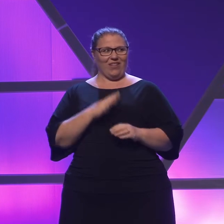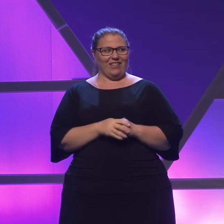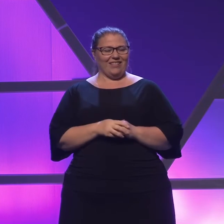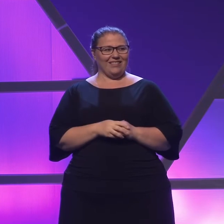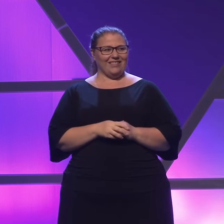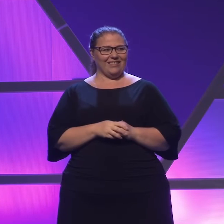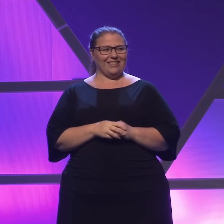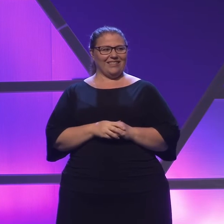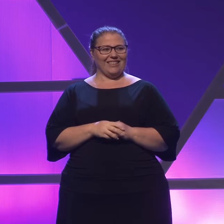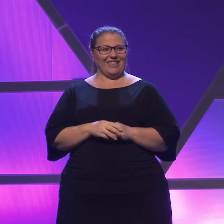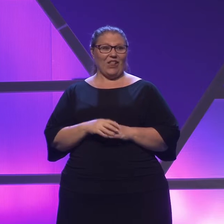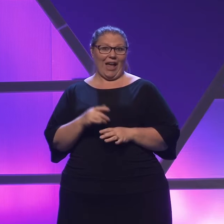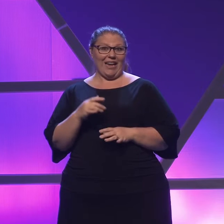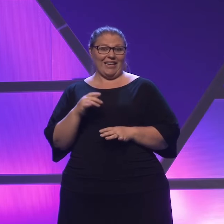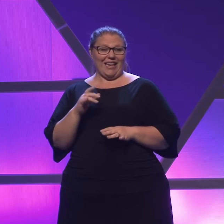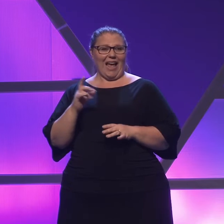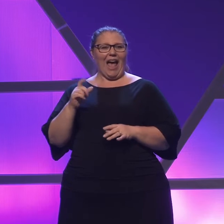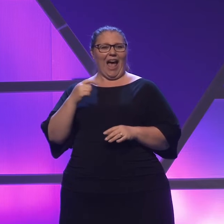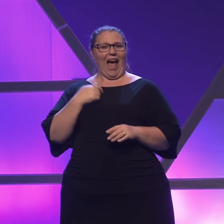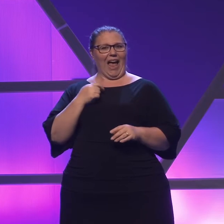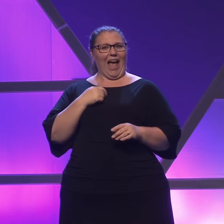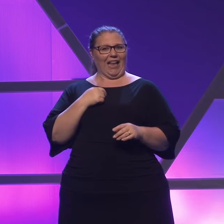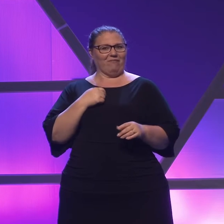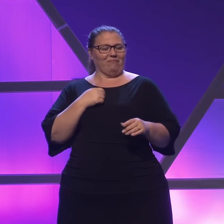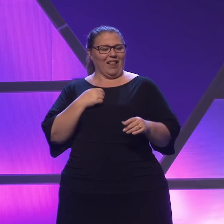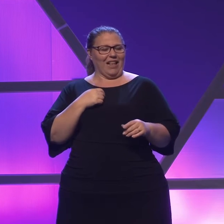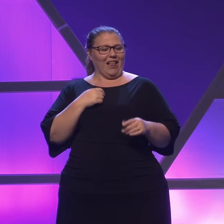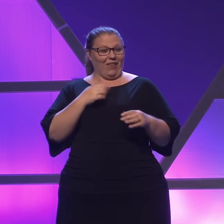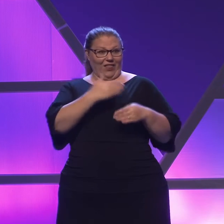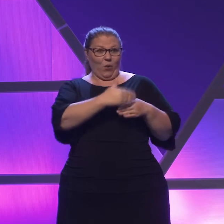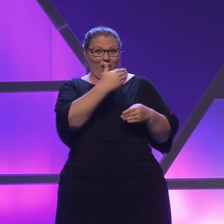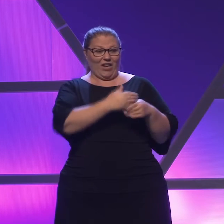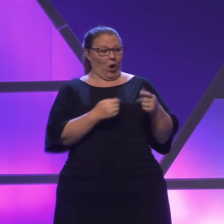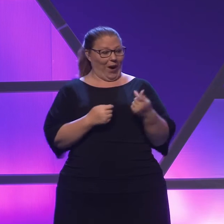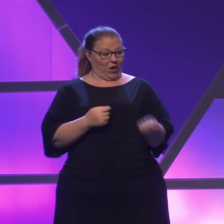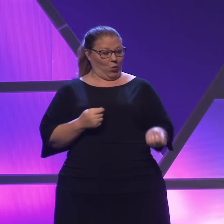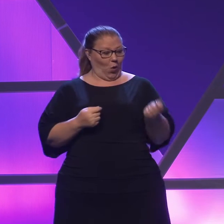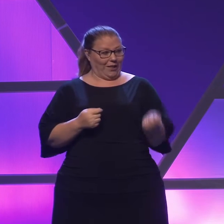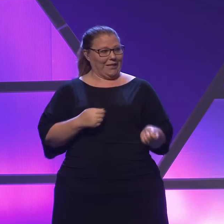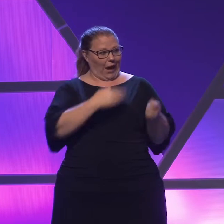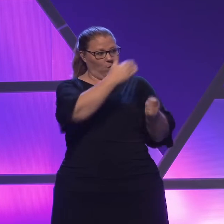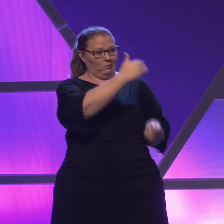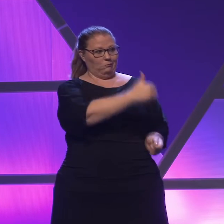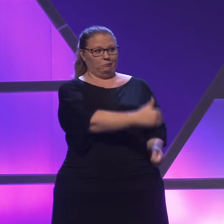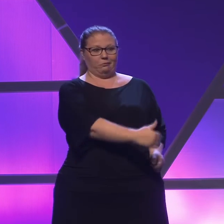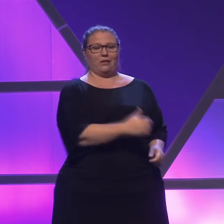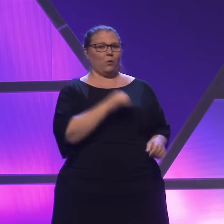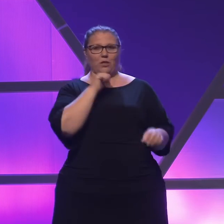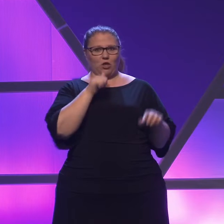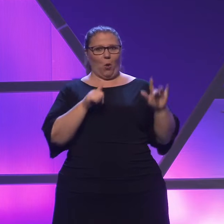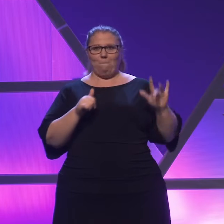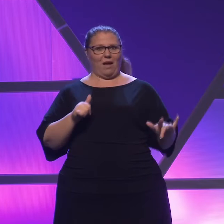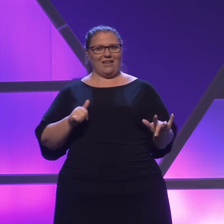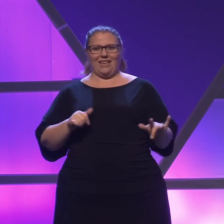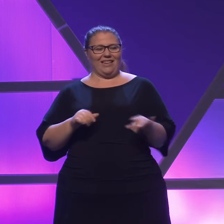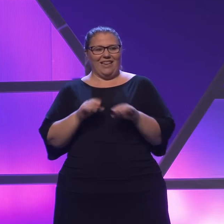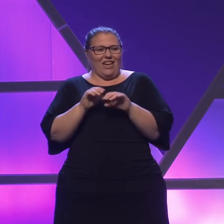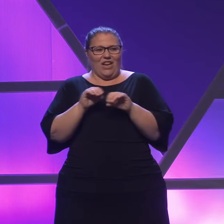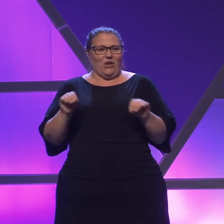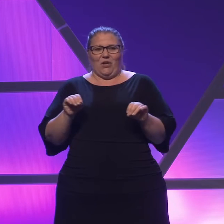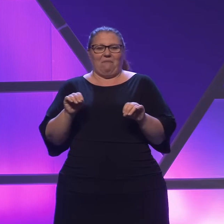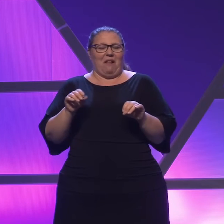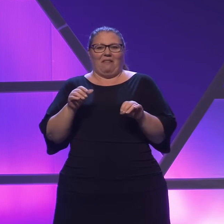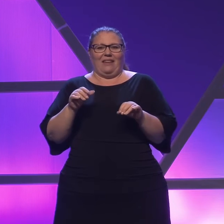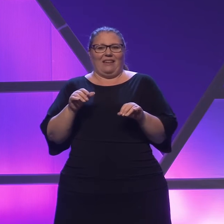cool that to get cool, I had to roll the window down with a handle. There was not a button or even AC to be